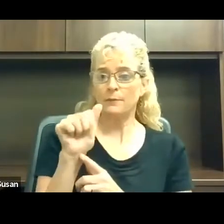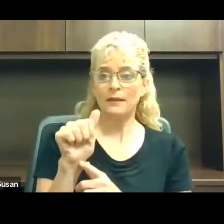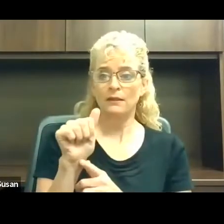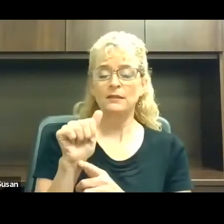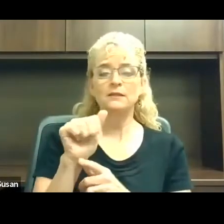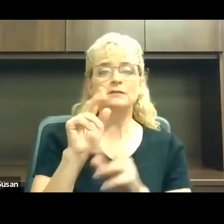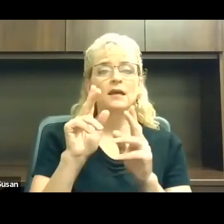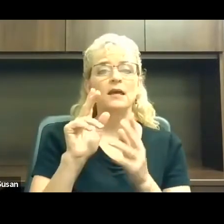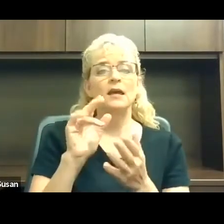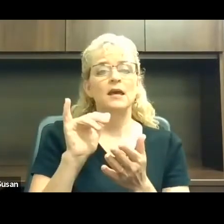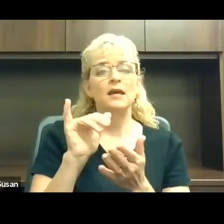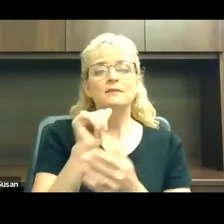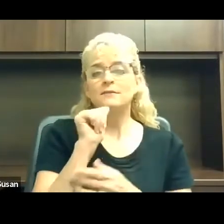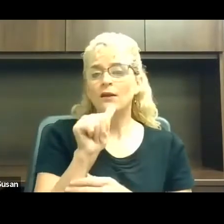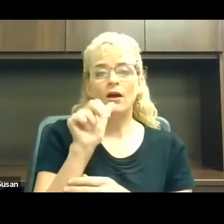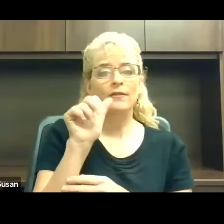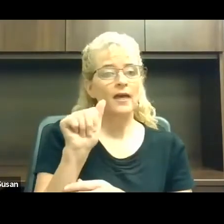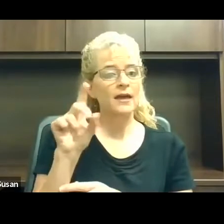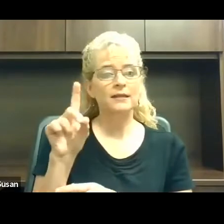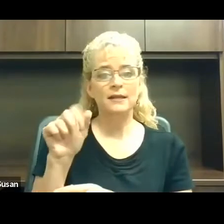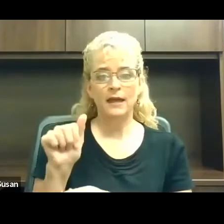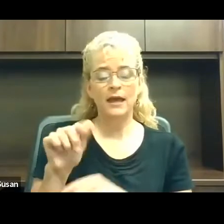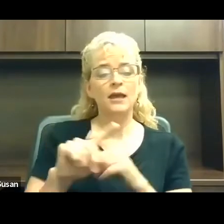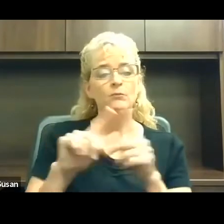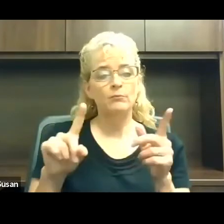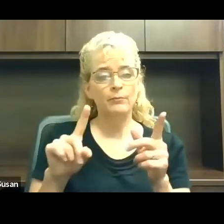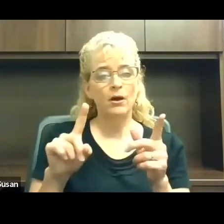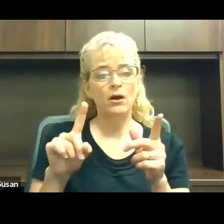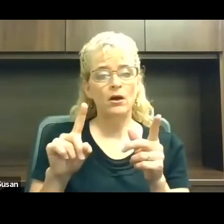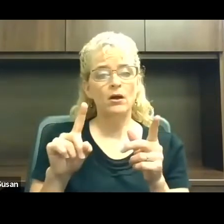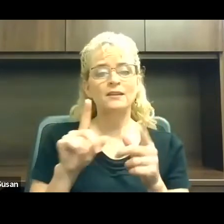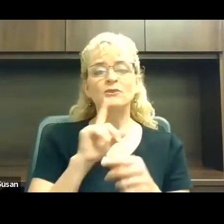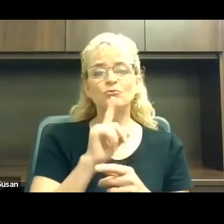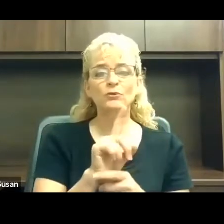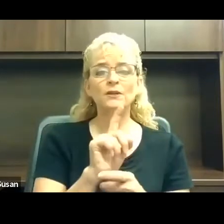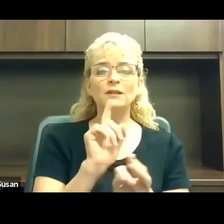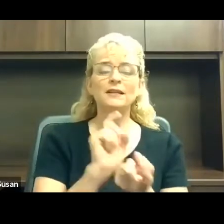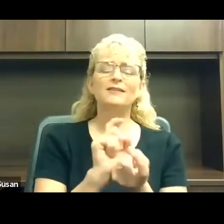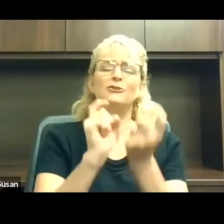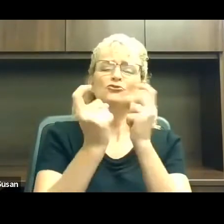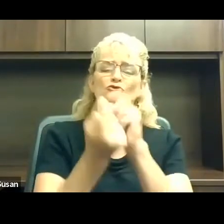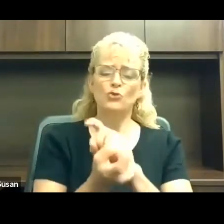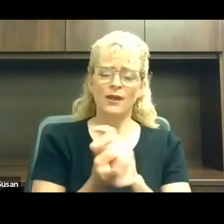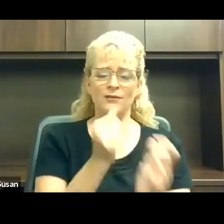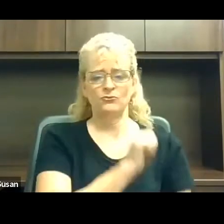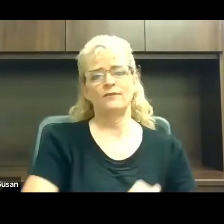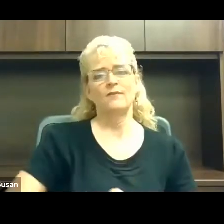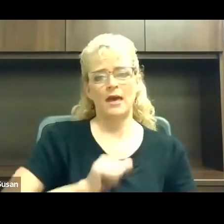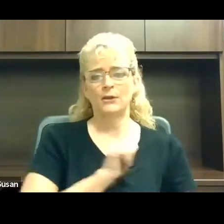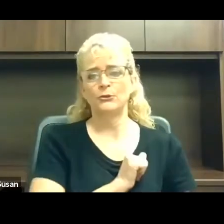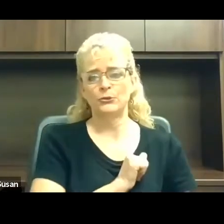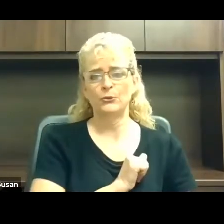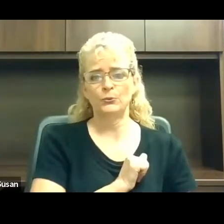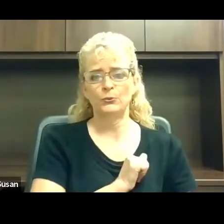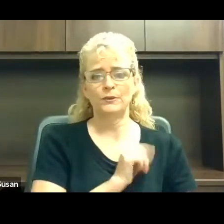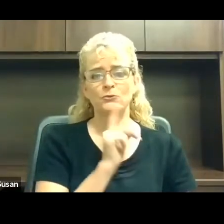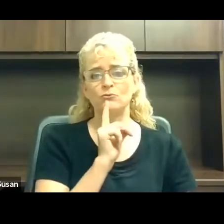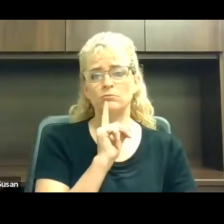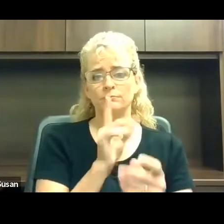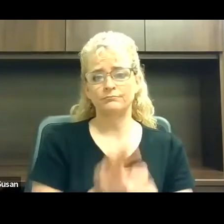but coupled with the ADA, a change of attitudes. It will be